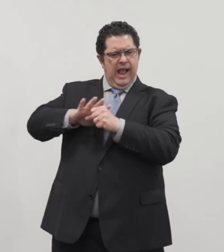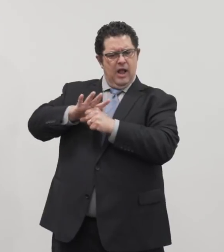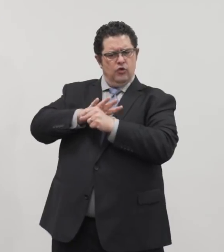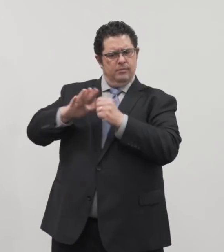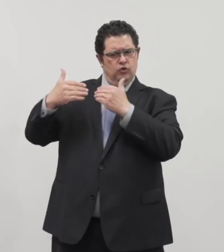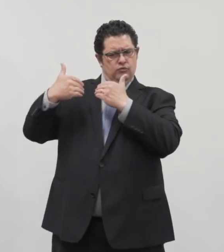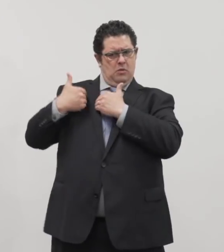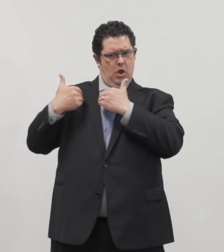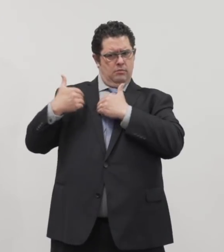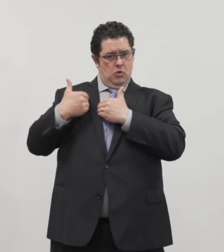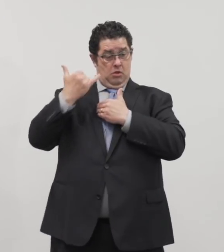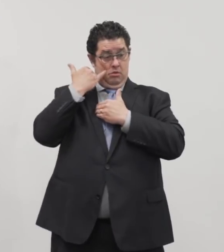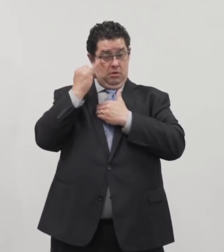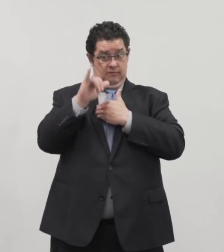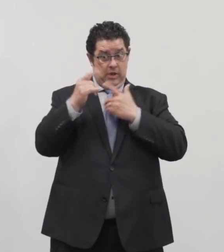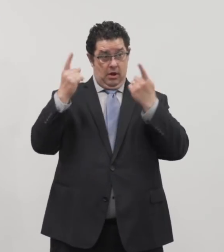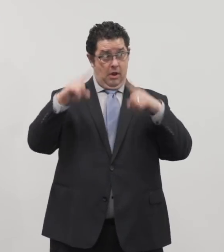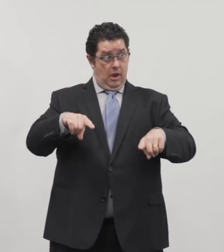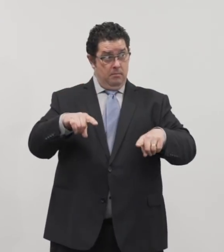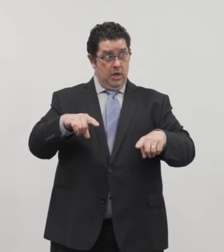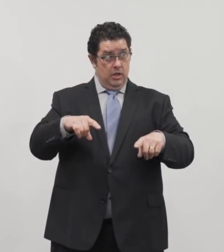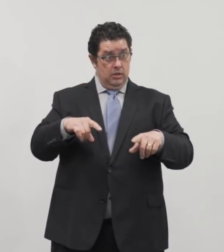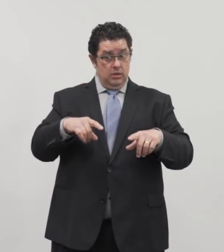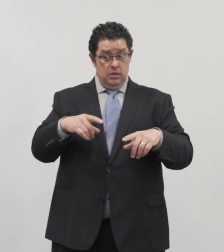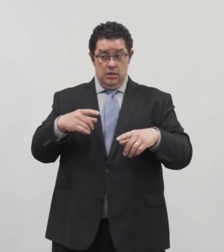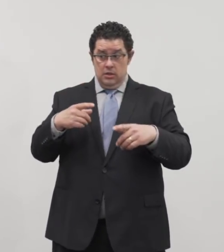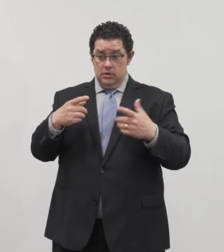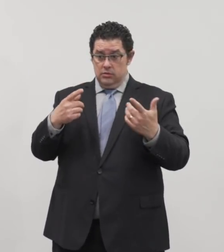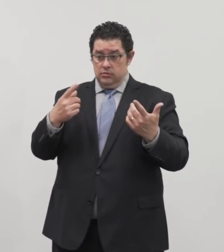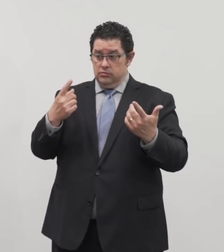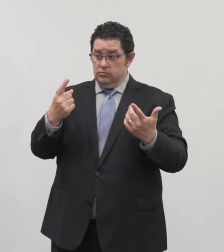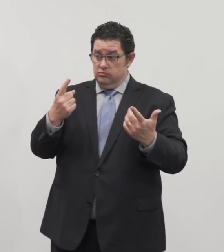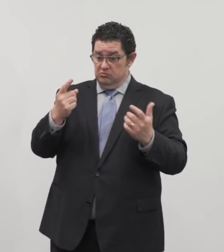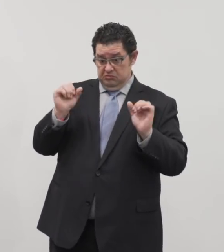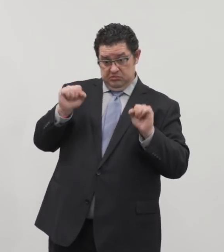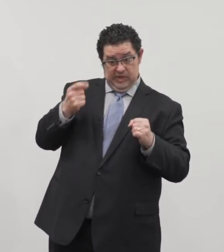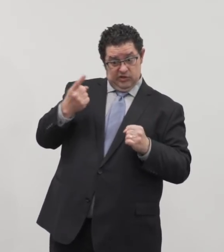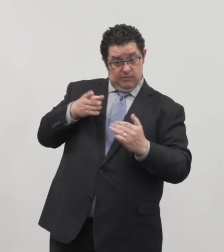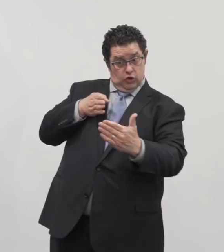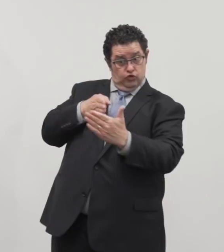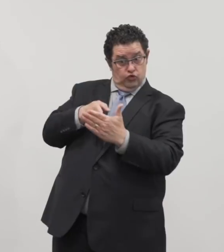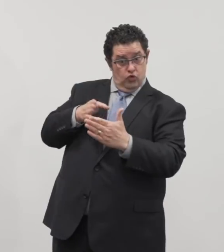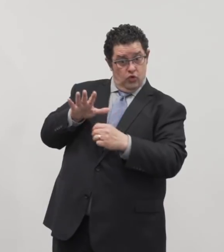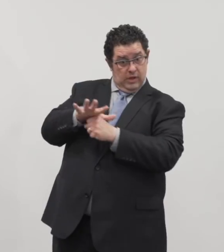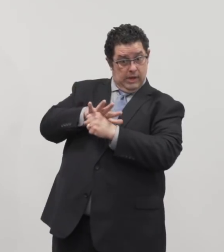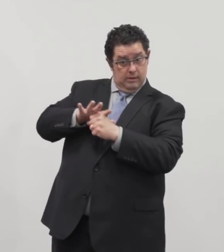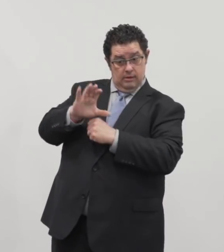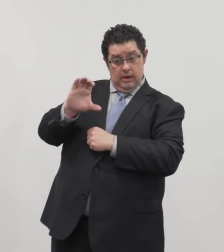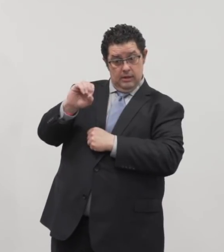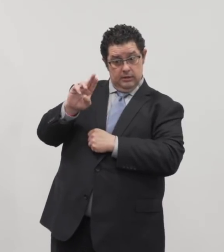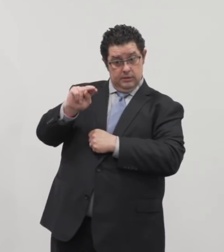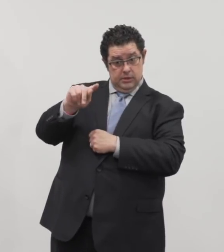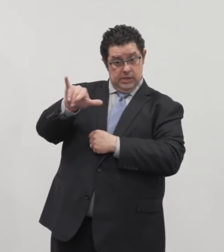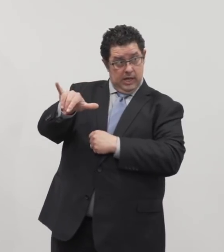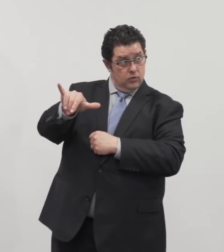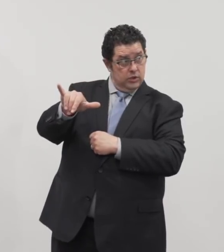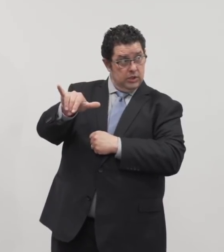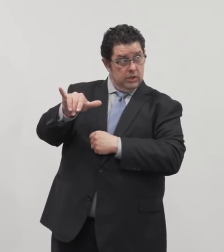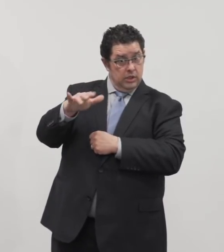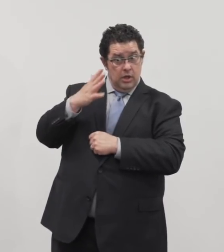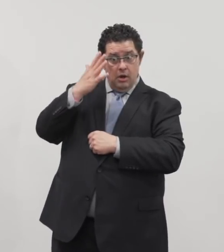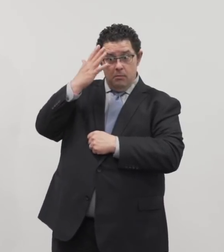If some of those scenarios happen, that somebody with means could actually sue the county because some of the arrangements made it